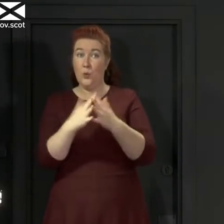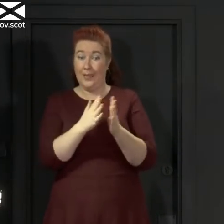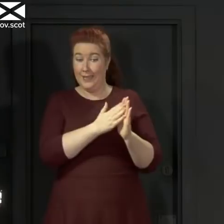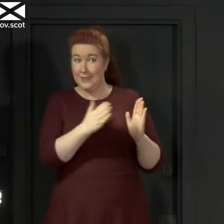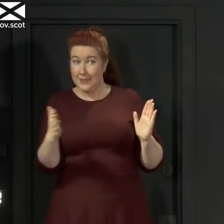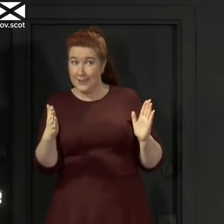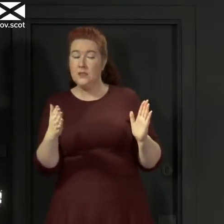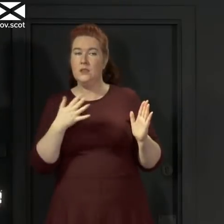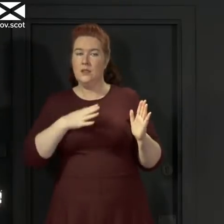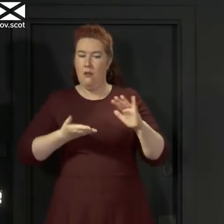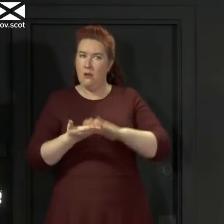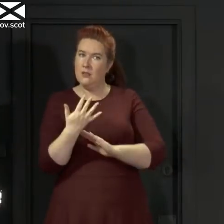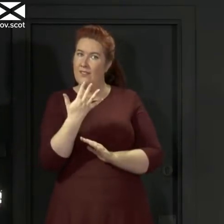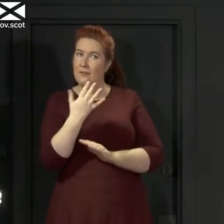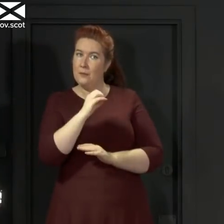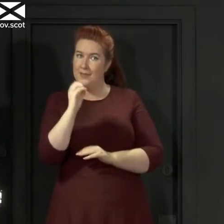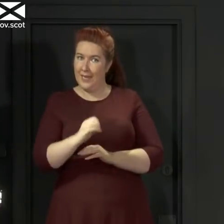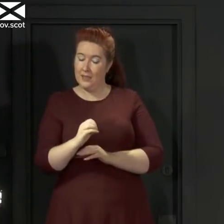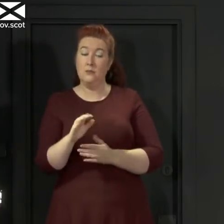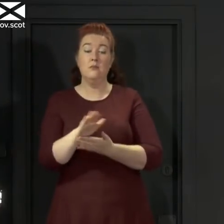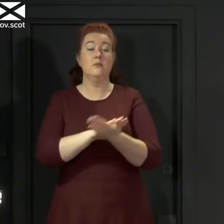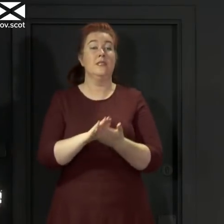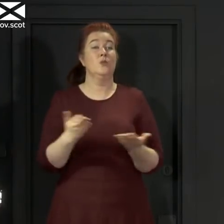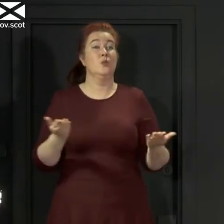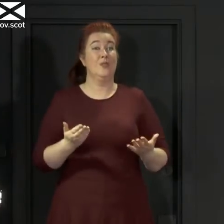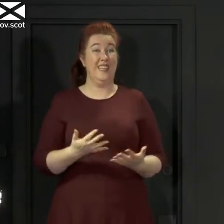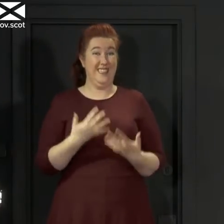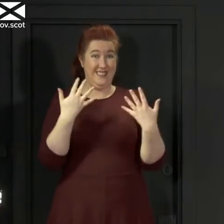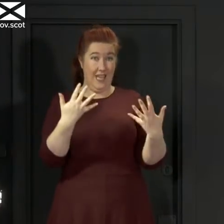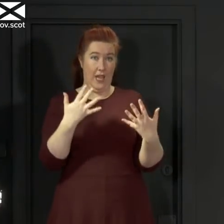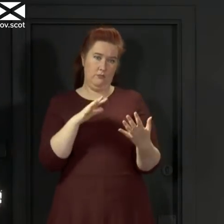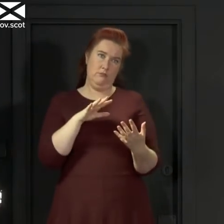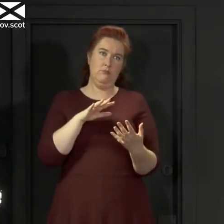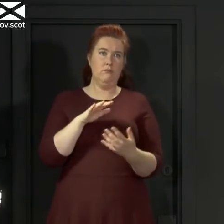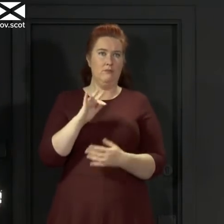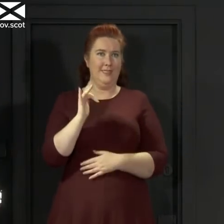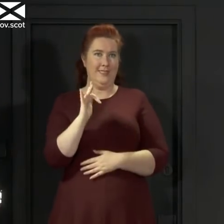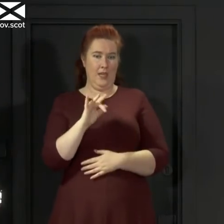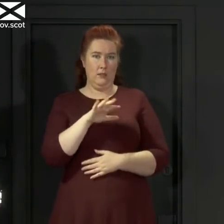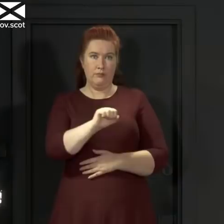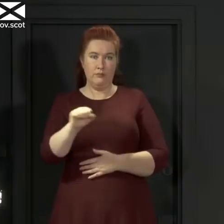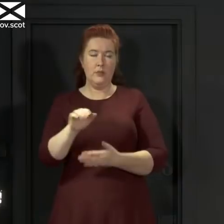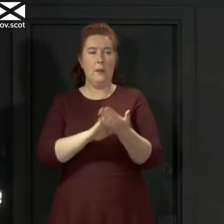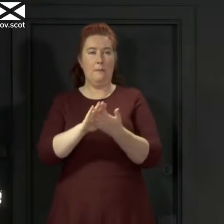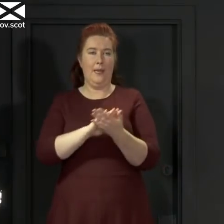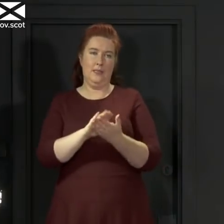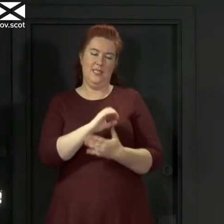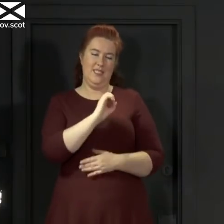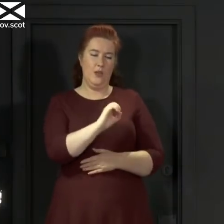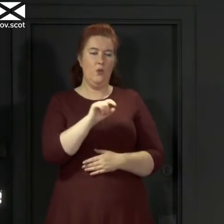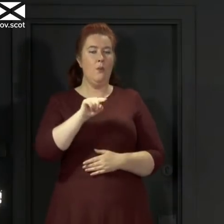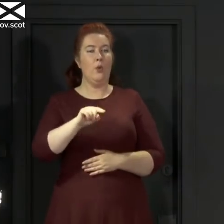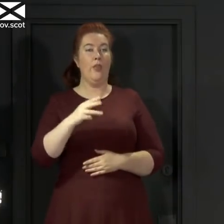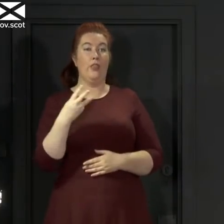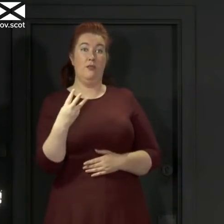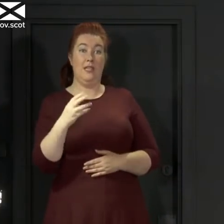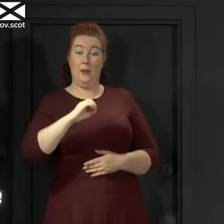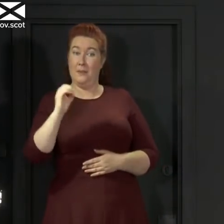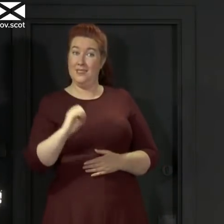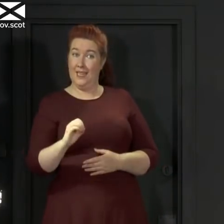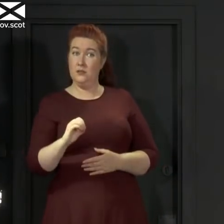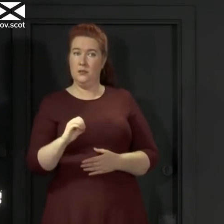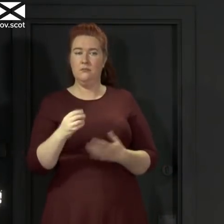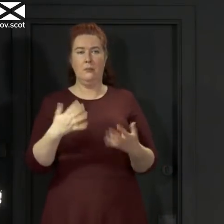So the 10 cases being reported today in Scotland represent 0.3% testing